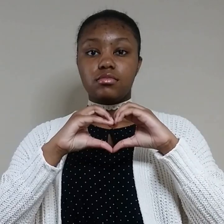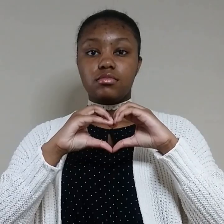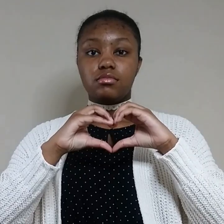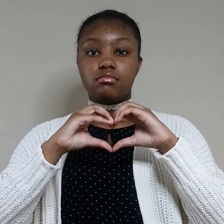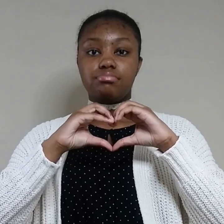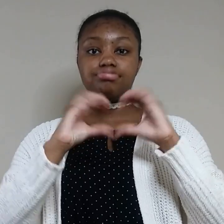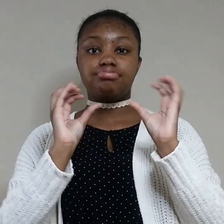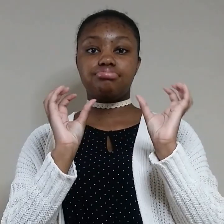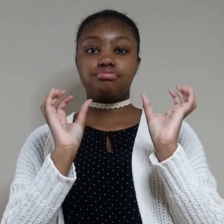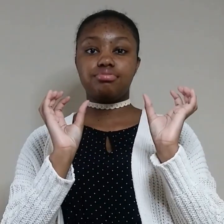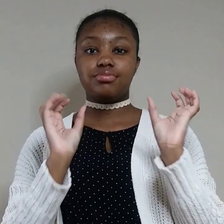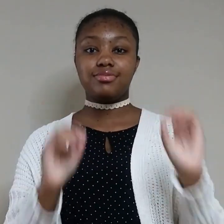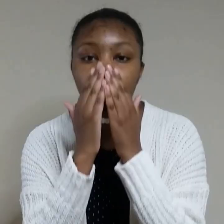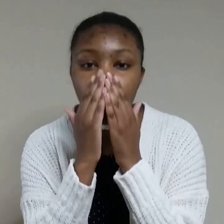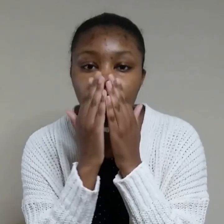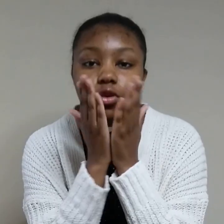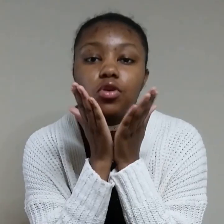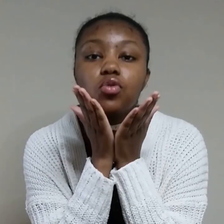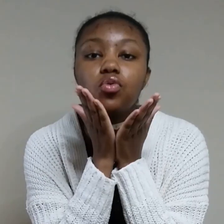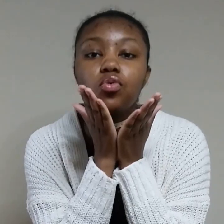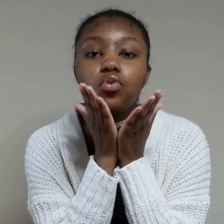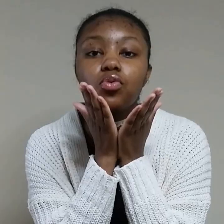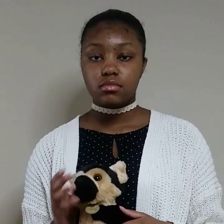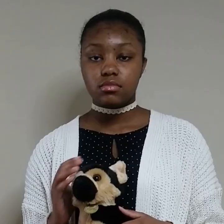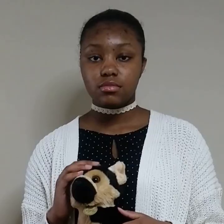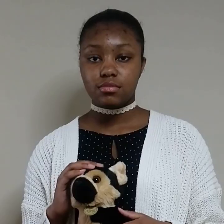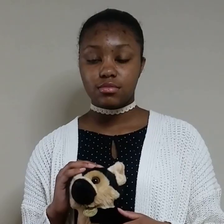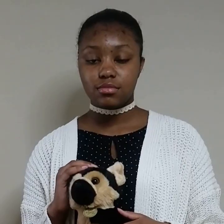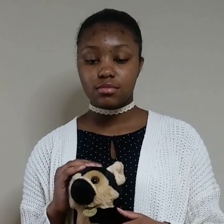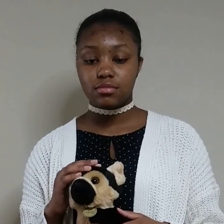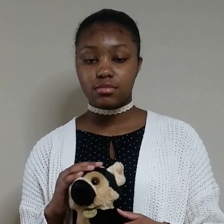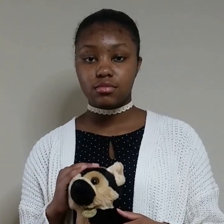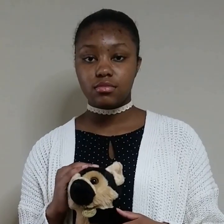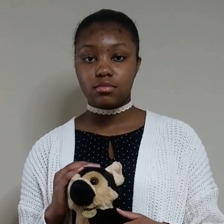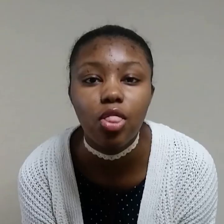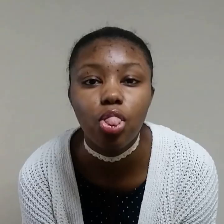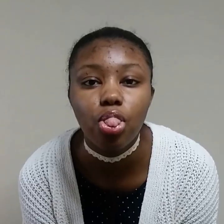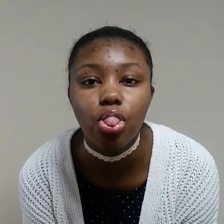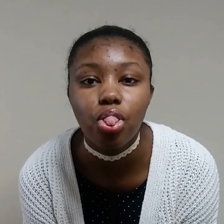to break A little self-control